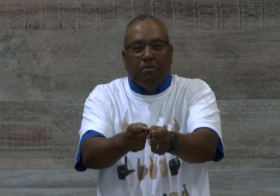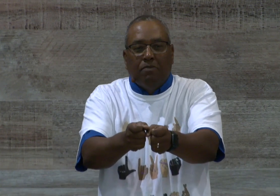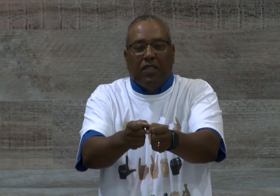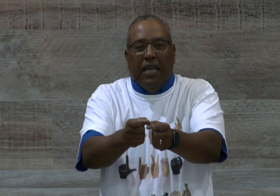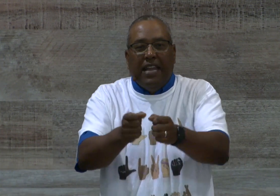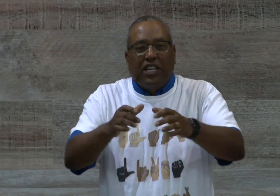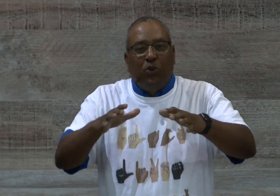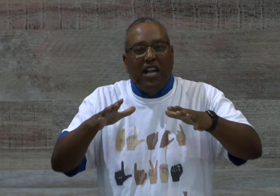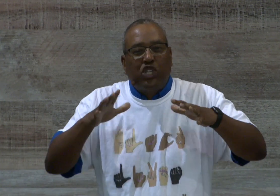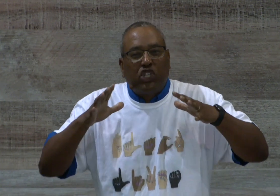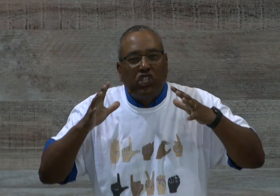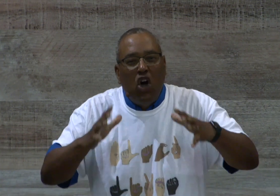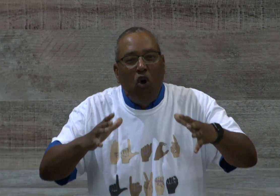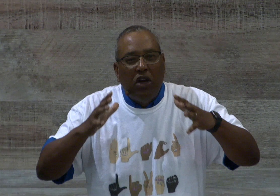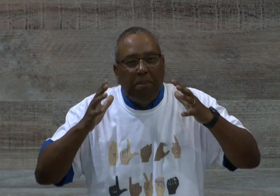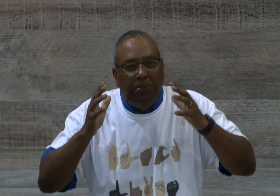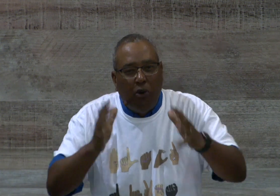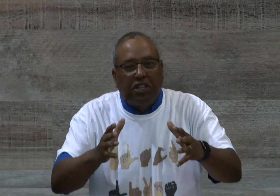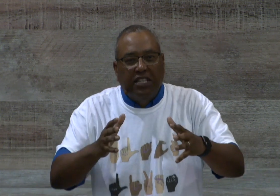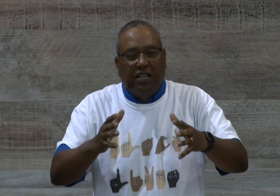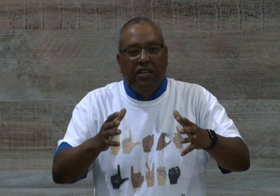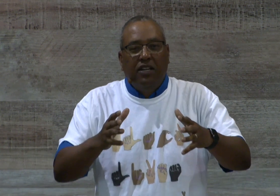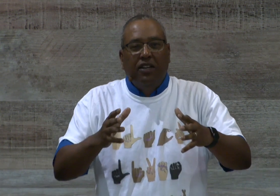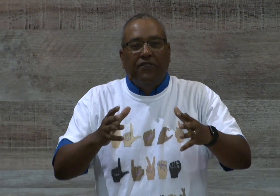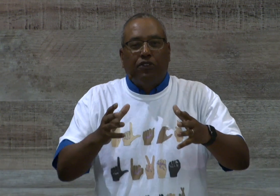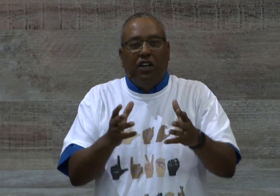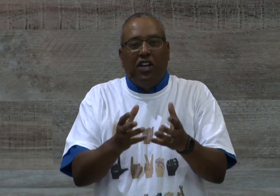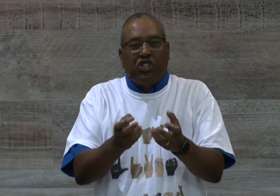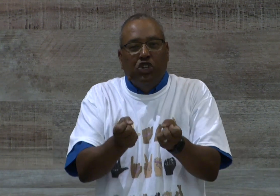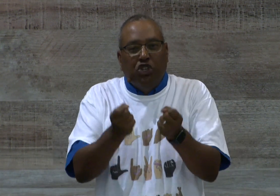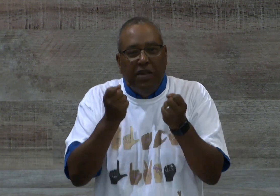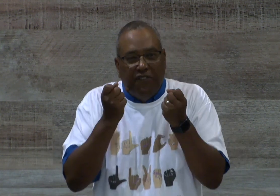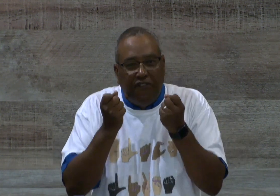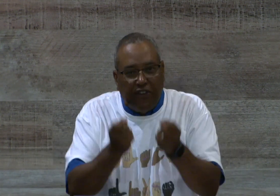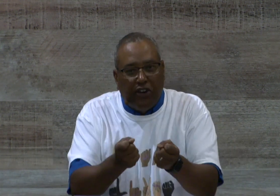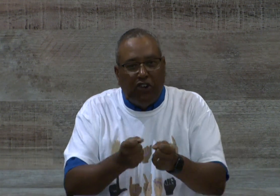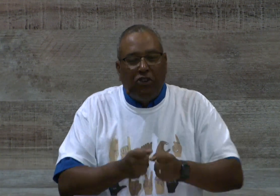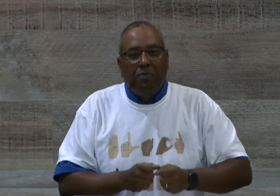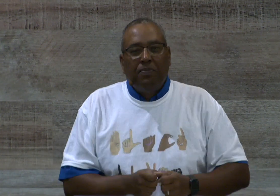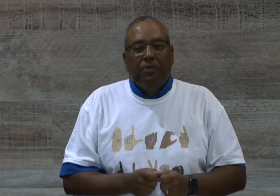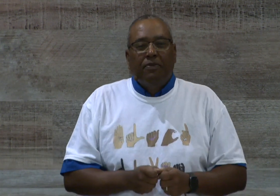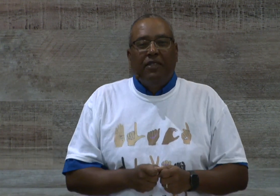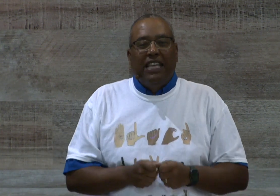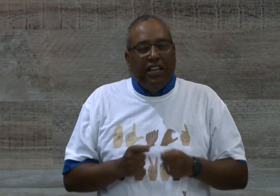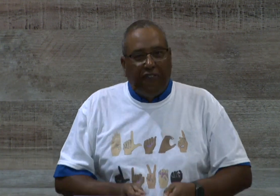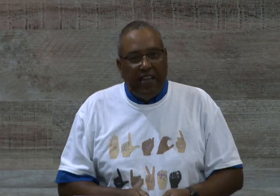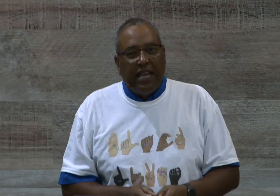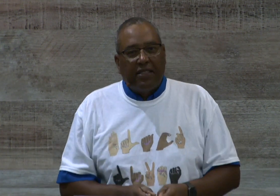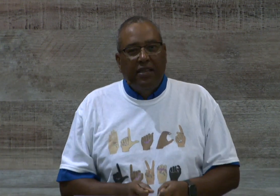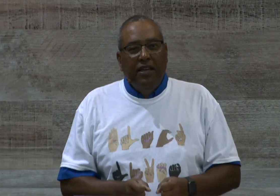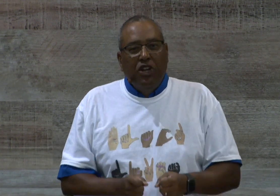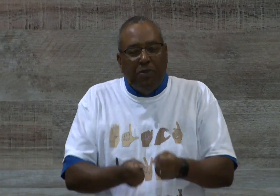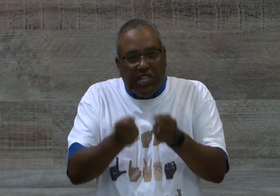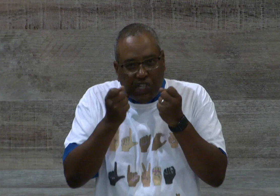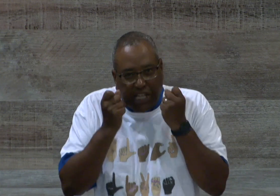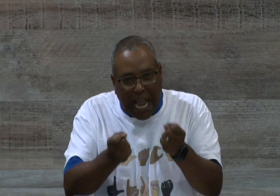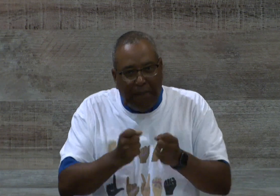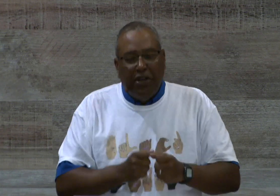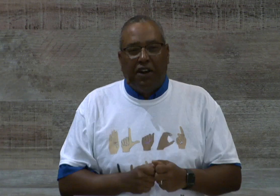And that's why it's so important for us to be firm in our faith, to be stable in our